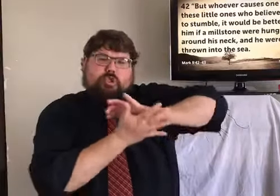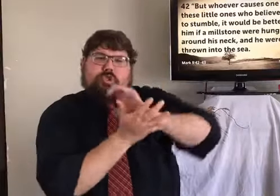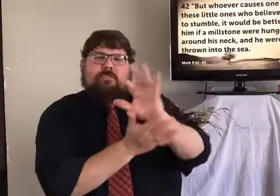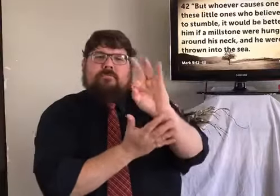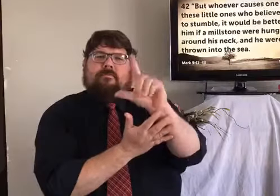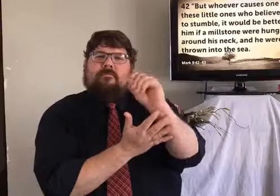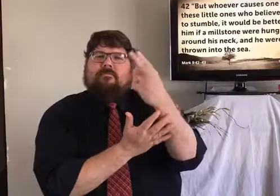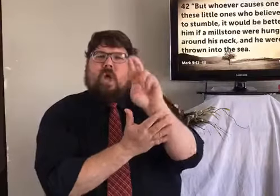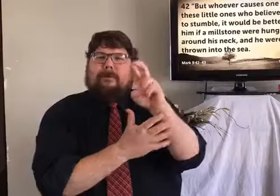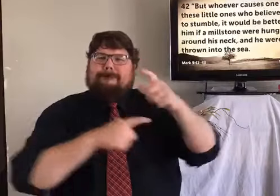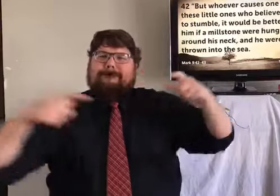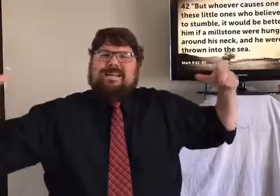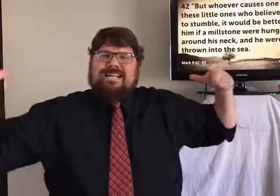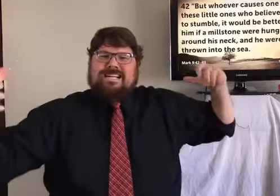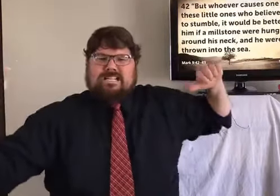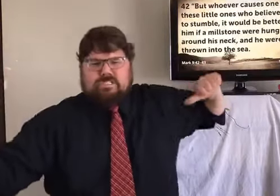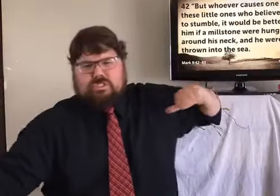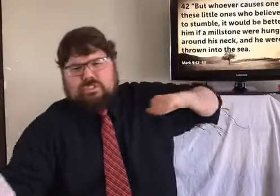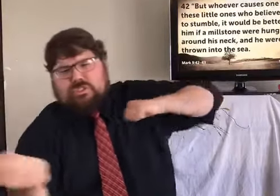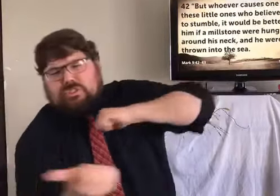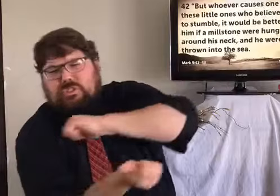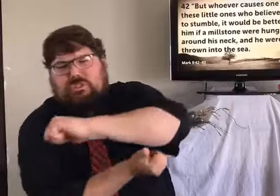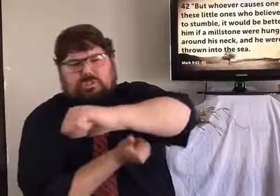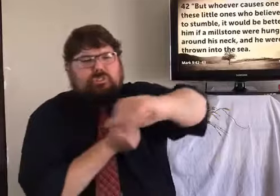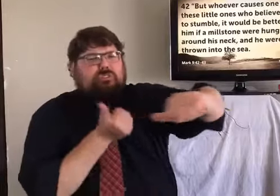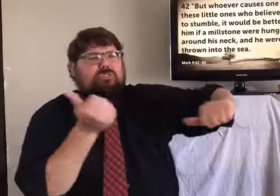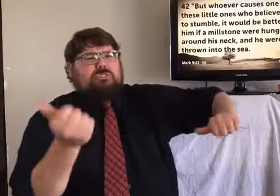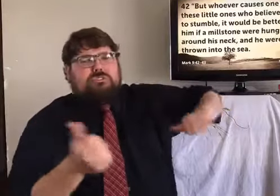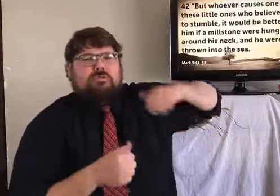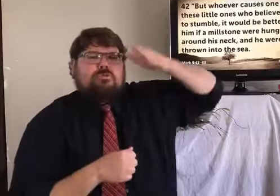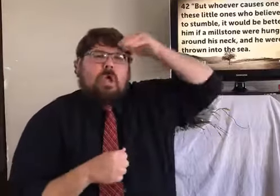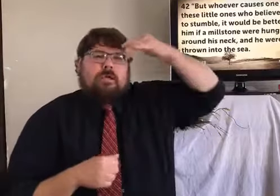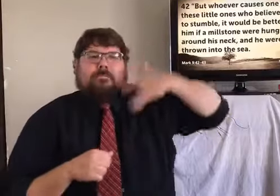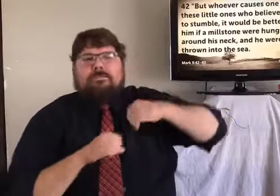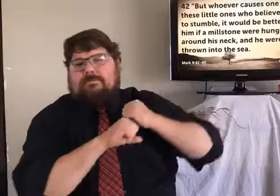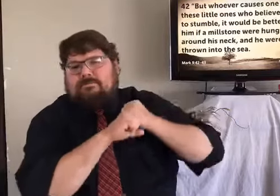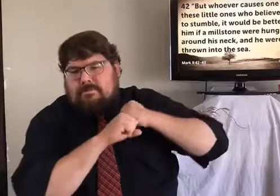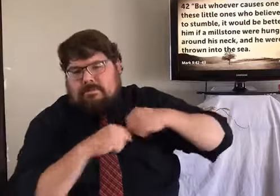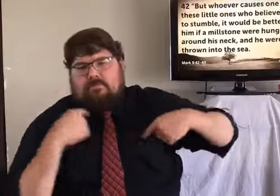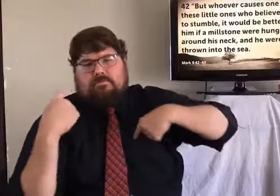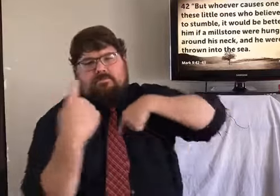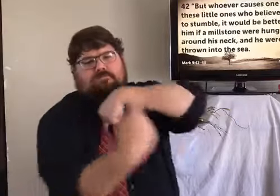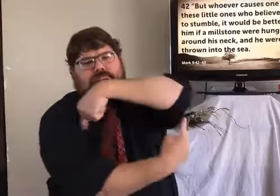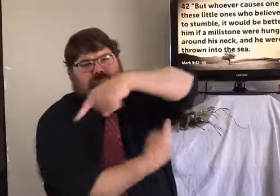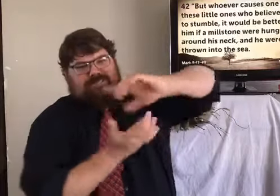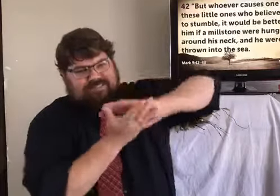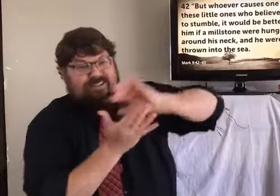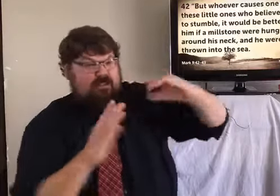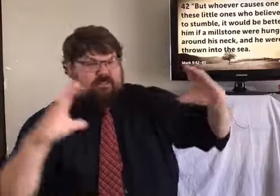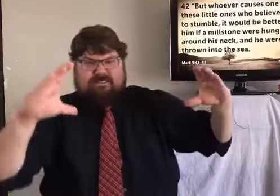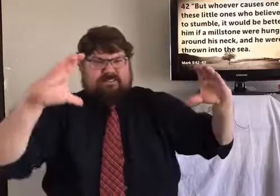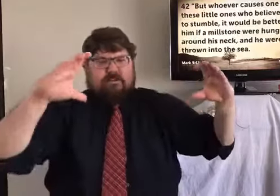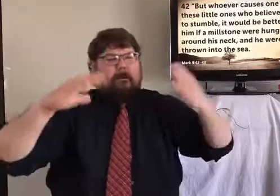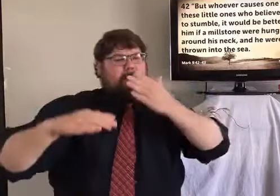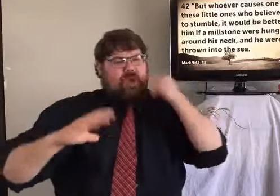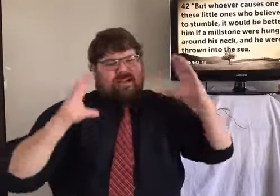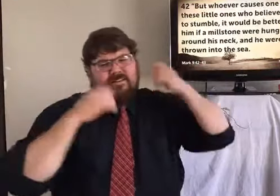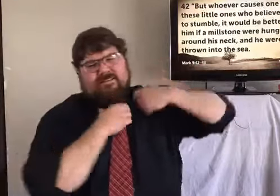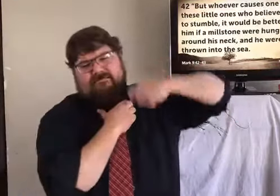millstone, you know, a stone that's used for grinding grain, a large heavy stone, a donkey would be